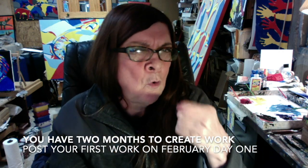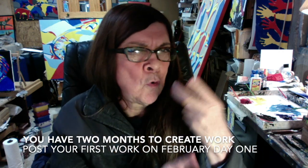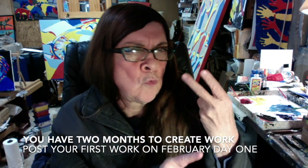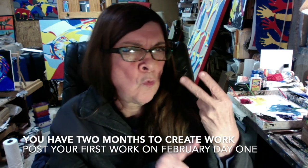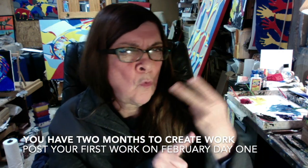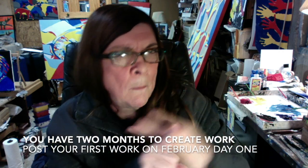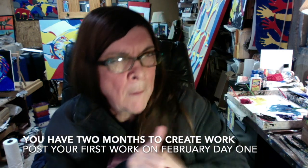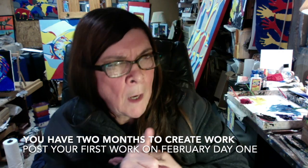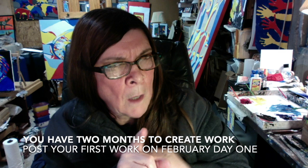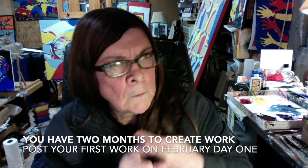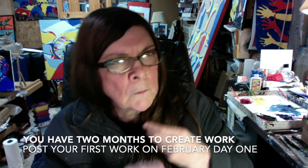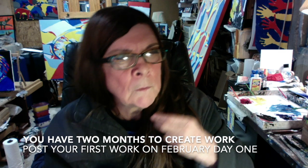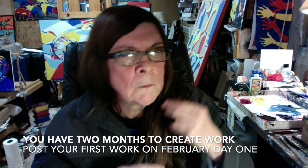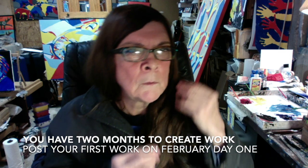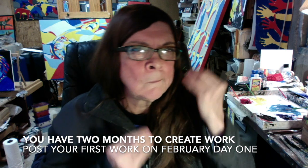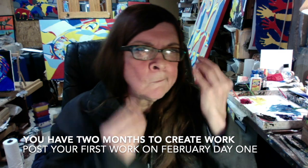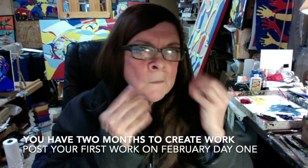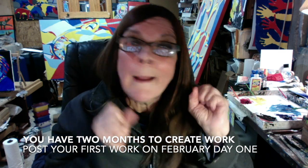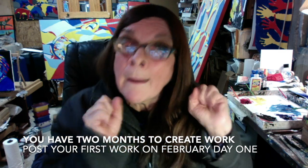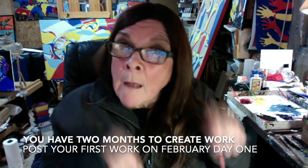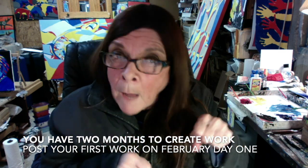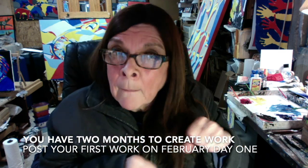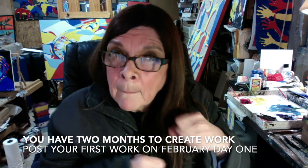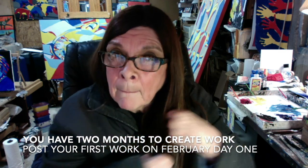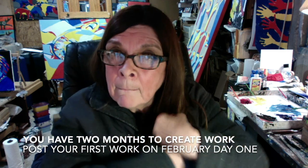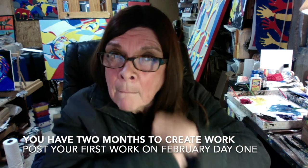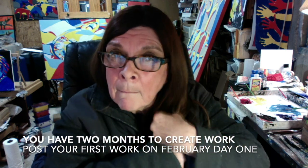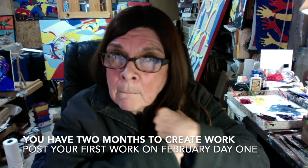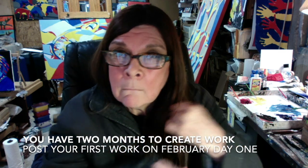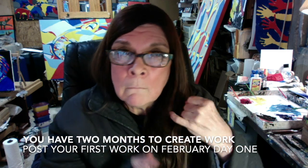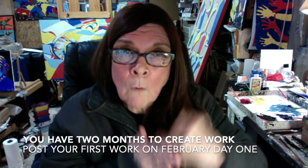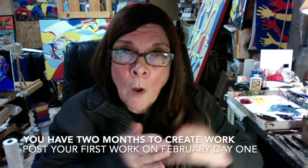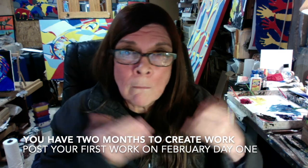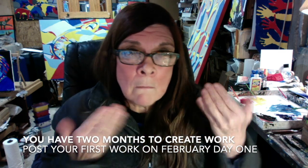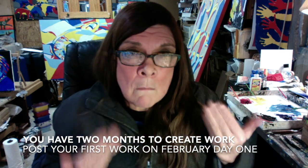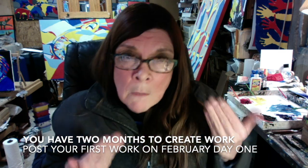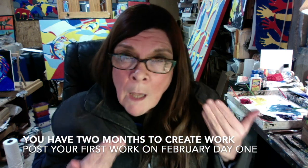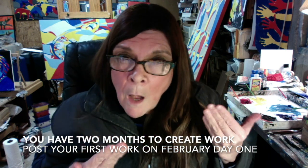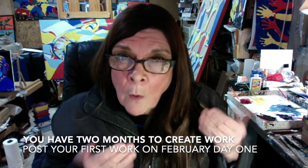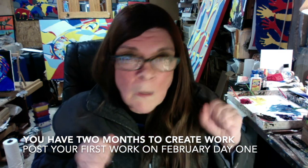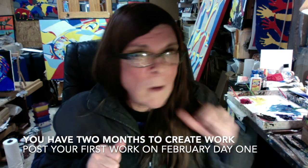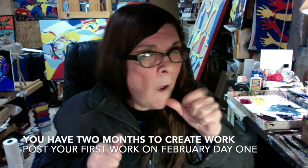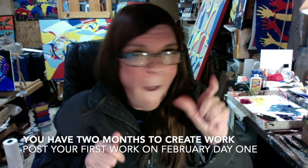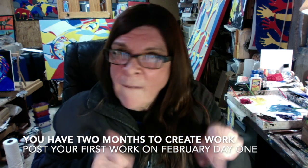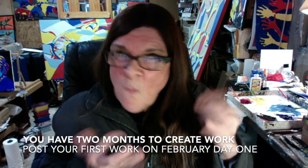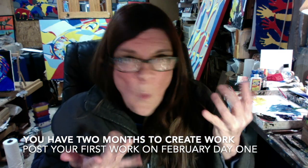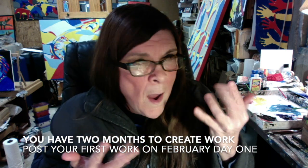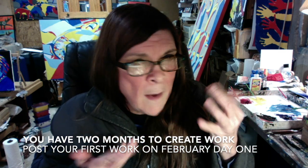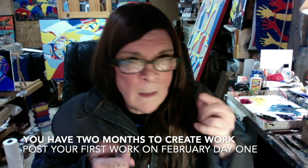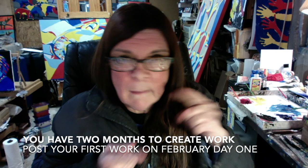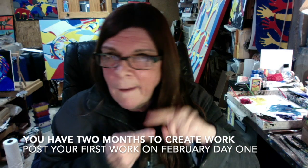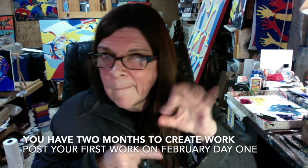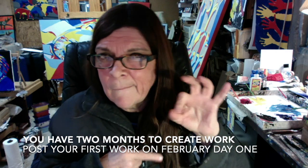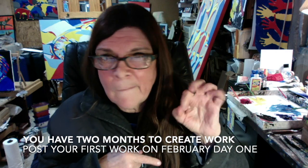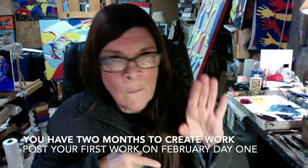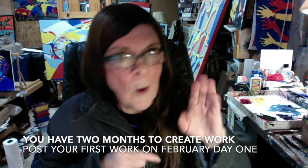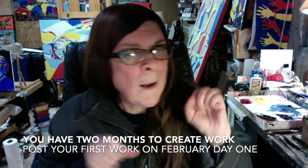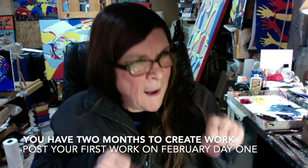color it as orange. You're going make your other out of the refrigerator that you put in there, like five minutes ago, it should be set pretty